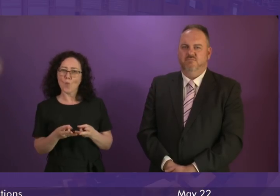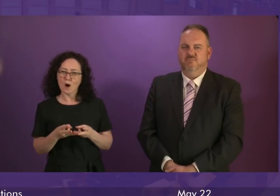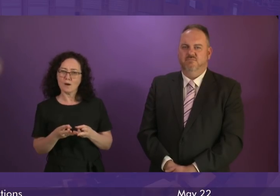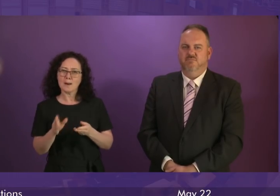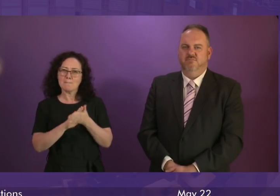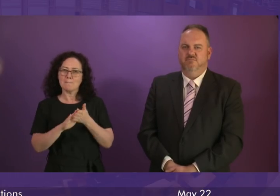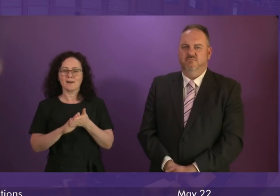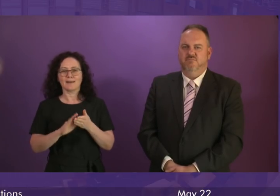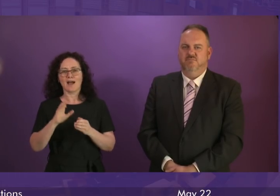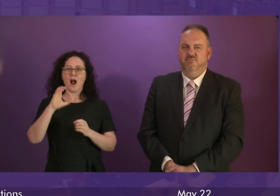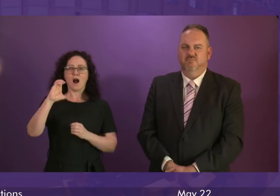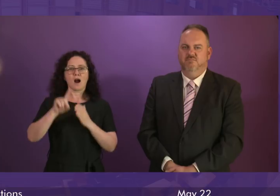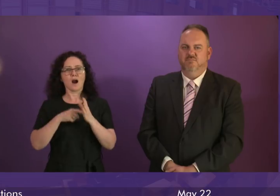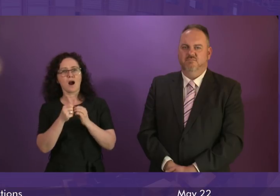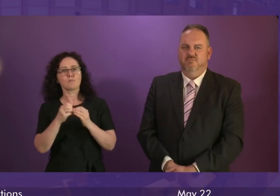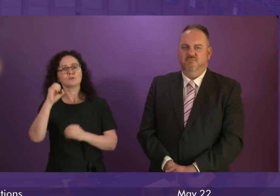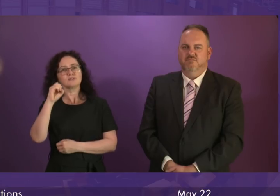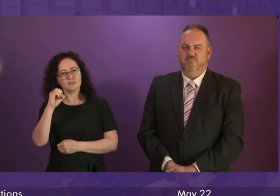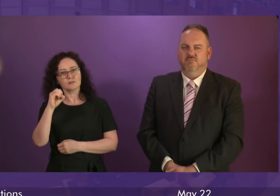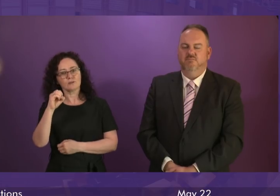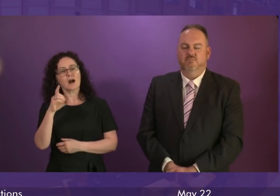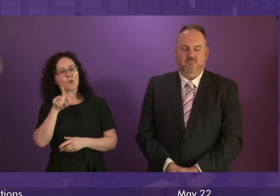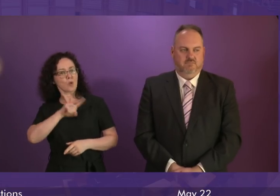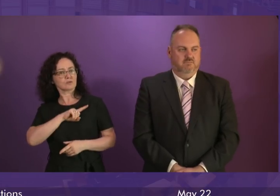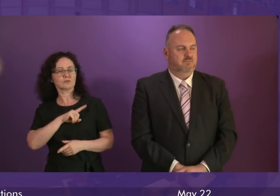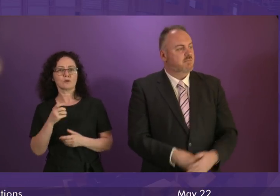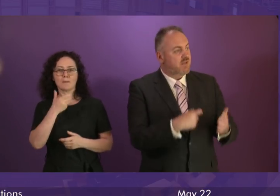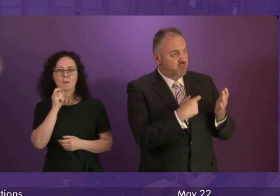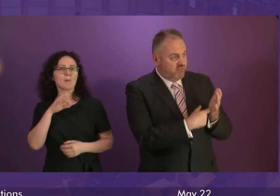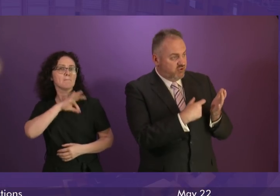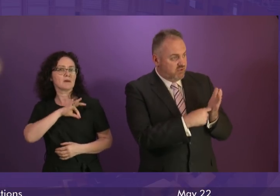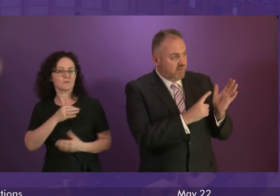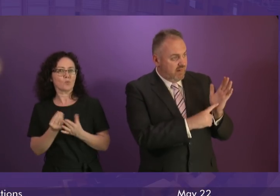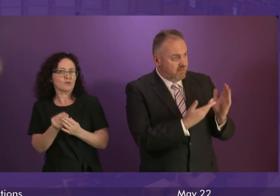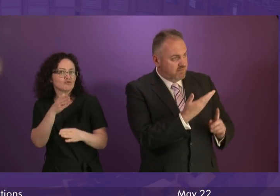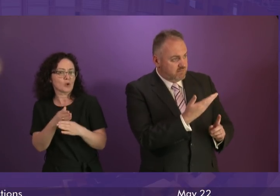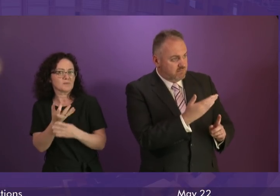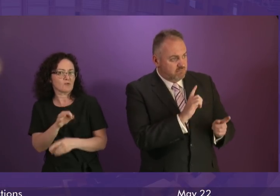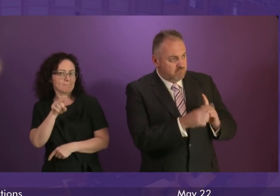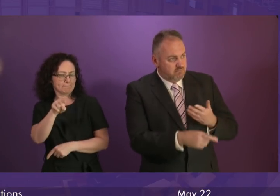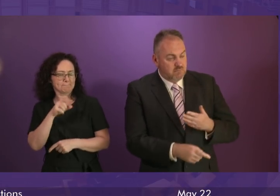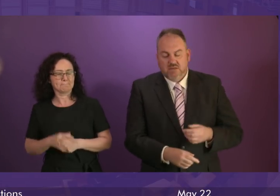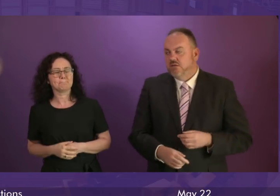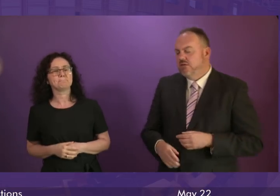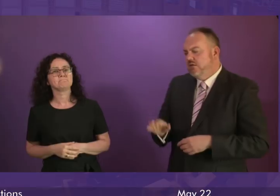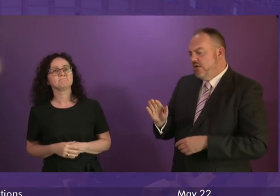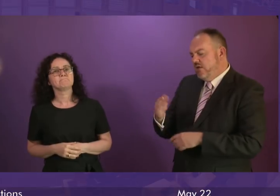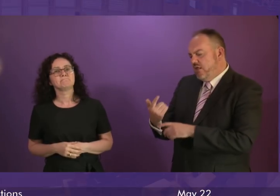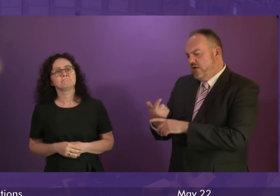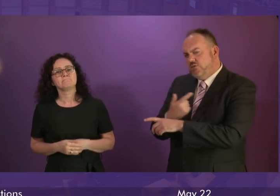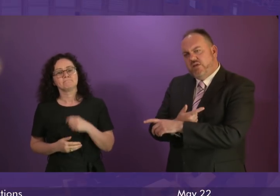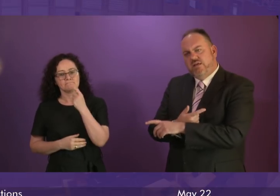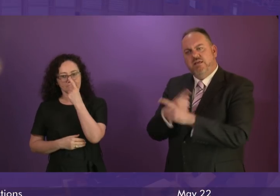people in Scotland benefit from the many jobs that will come with that. Richard Leonard. Just last week, EDF